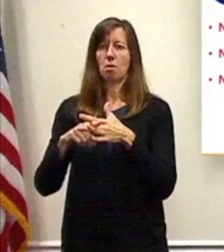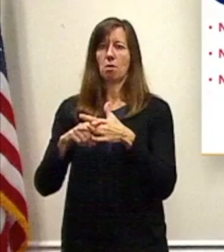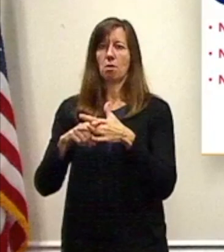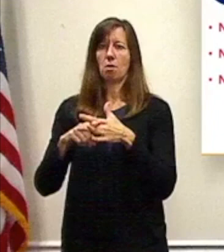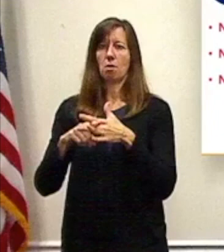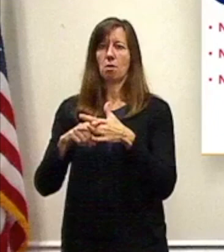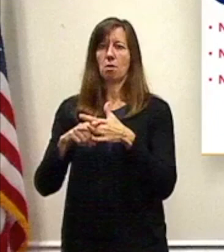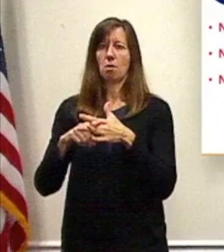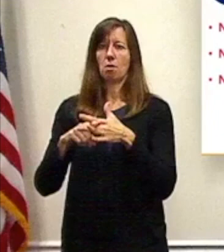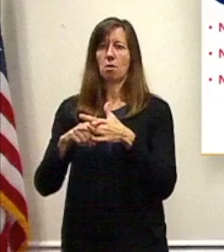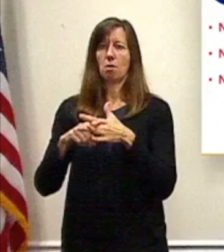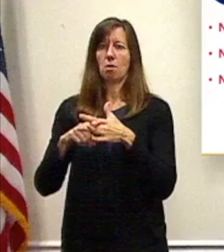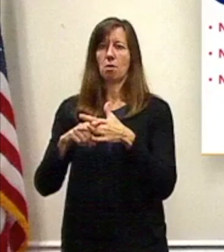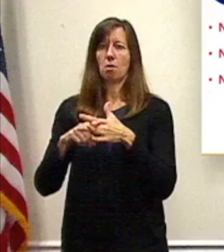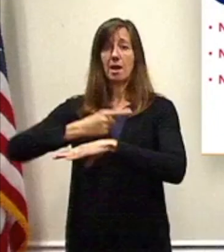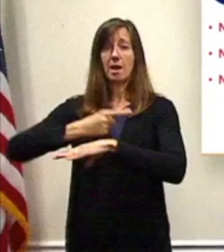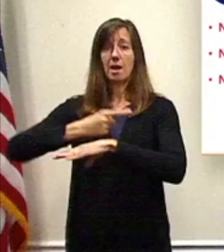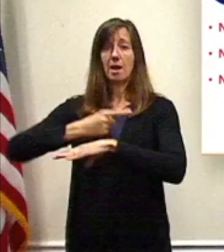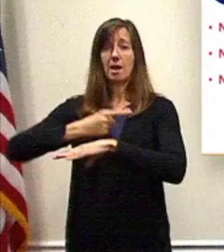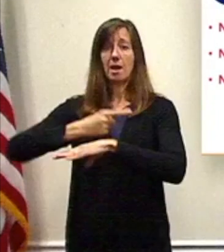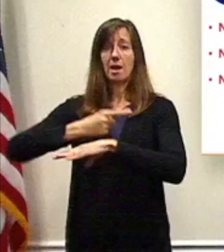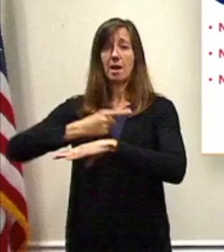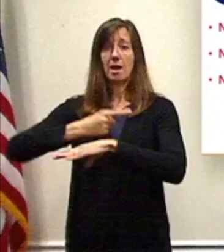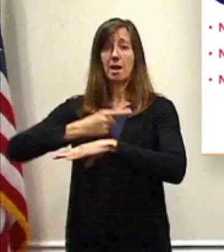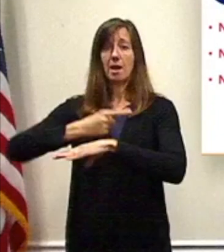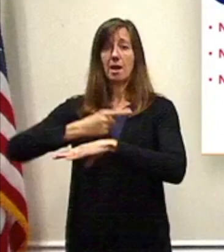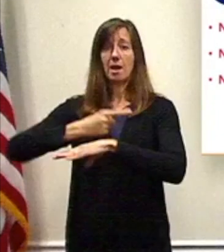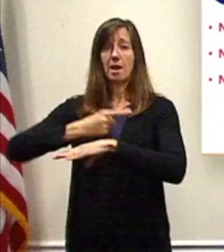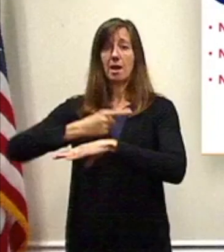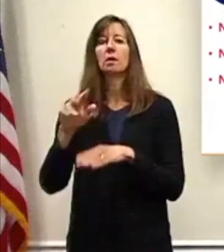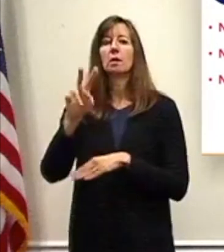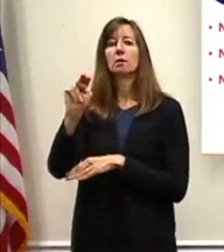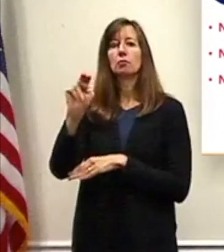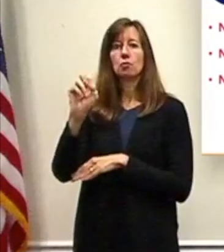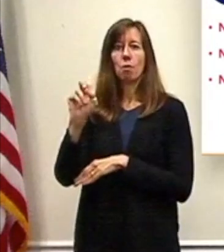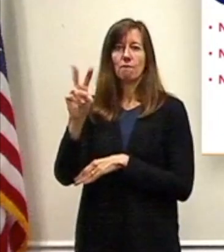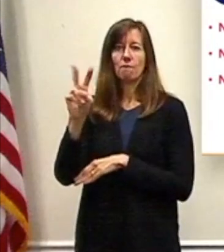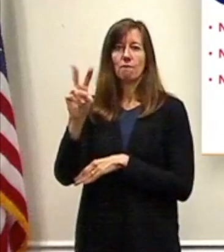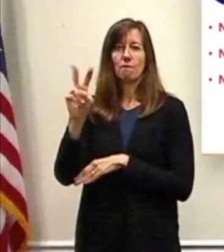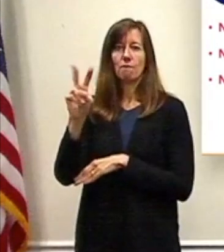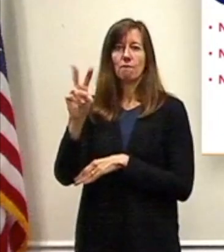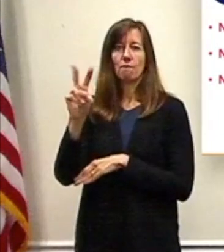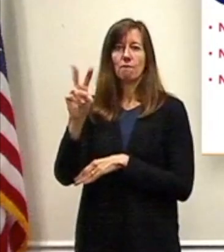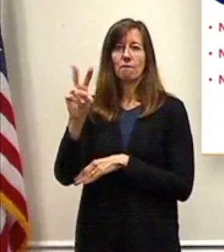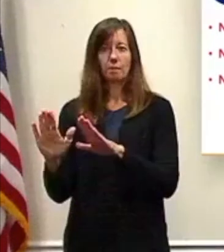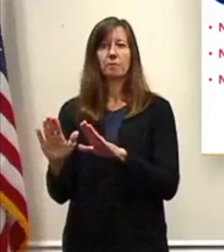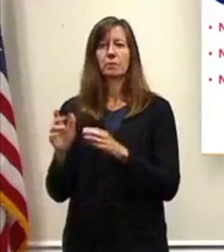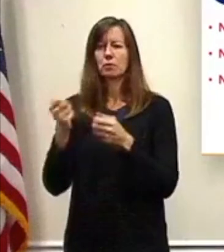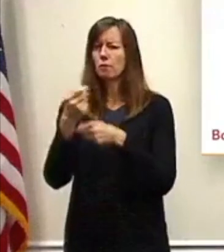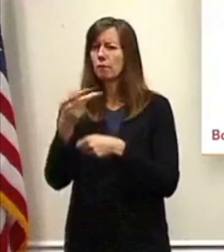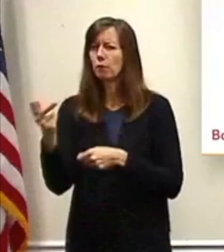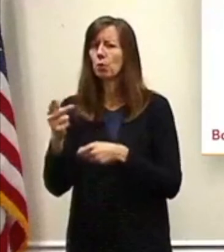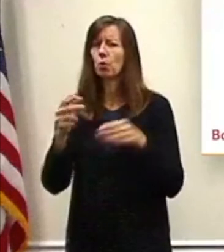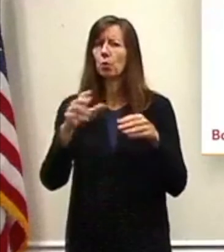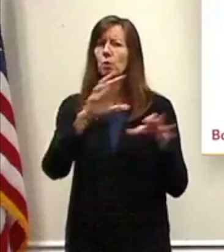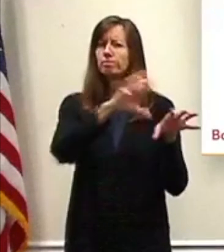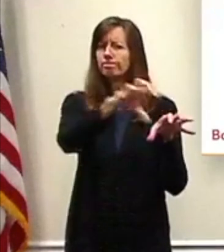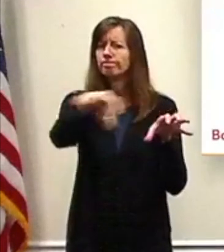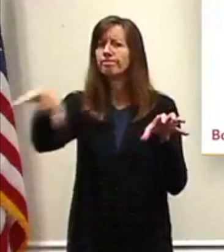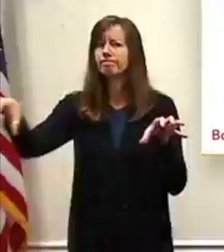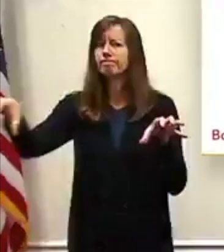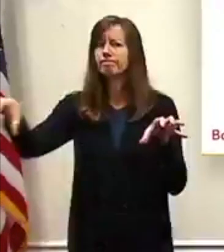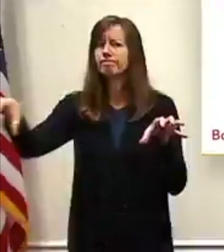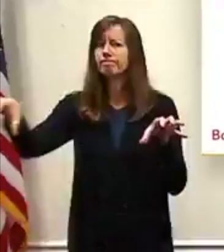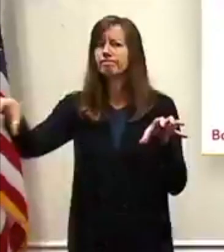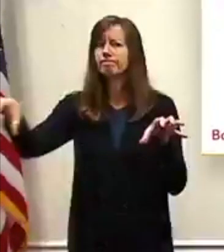early is November the 1st. That is Sunday. There are five poll sites across Dutchess County. This is not unique to Dutchess. I know that many